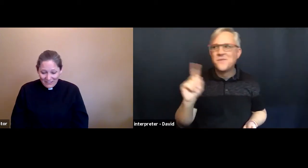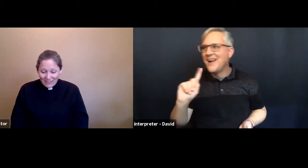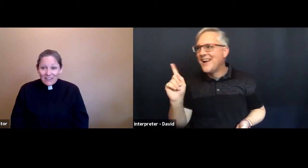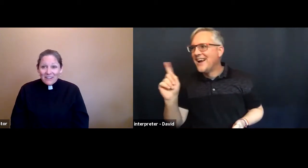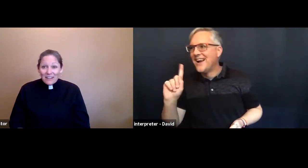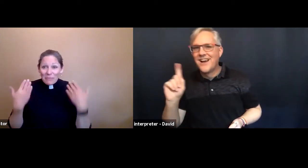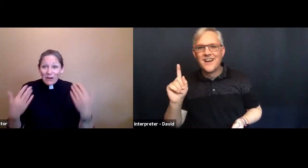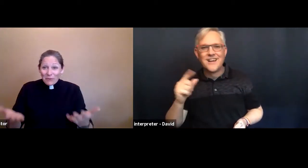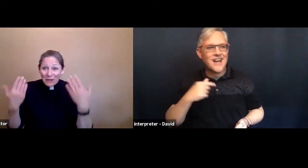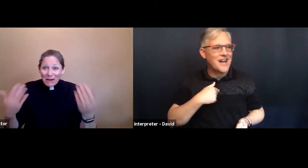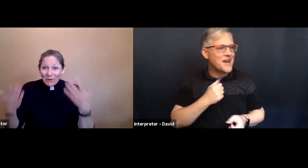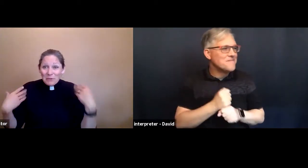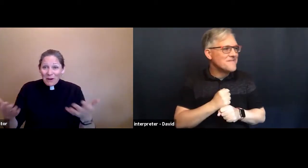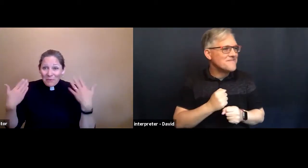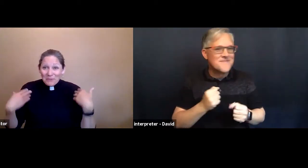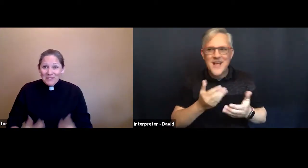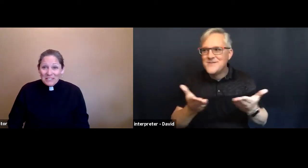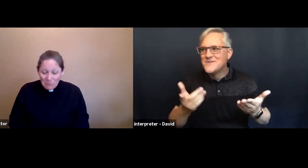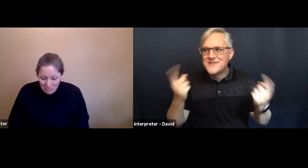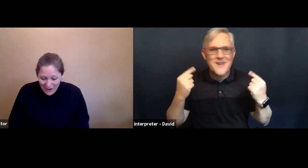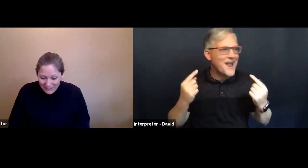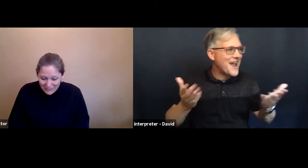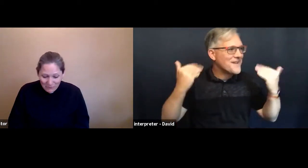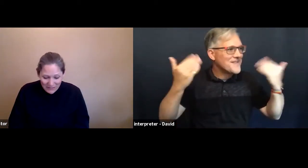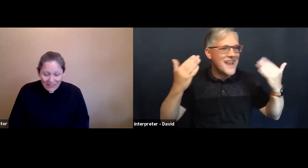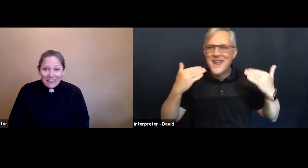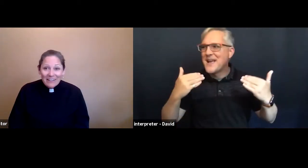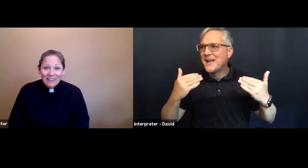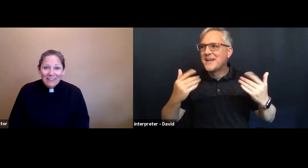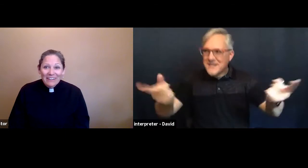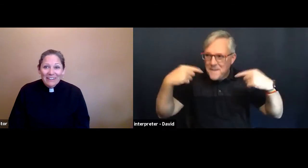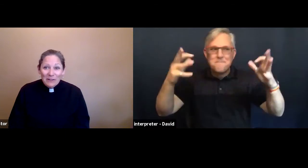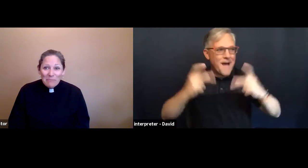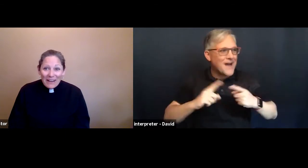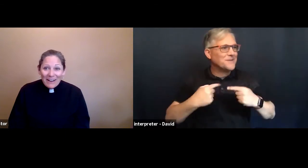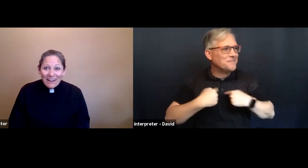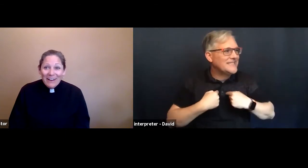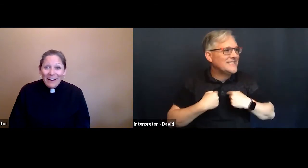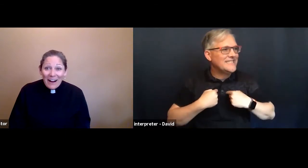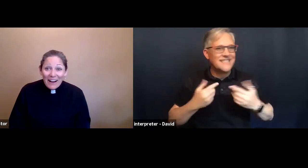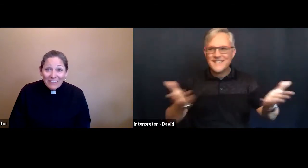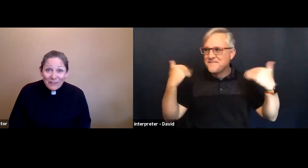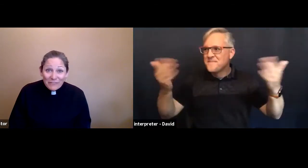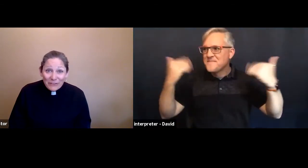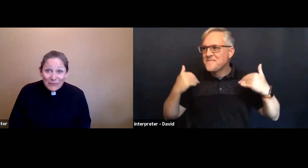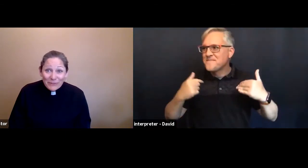come out come out come out come back to me come back I love you